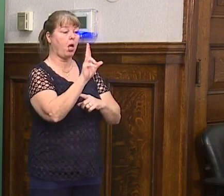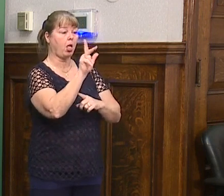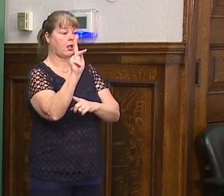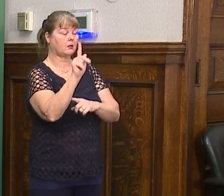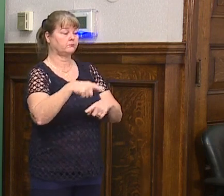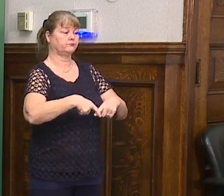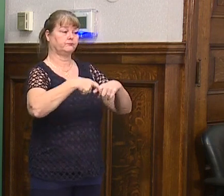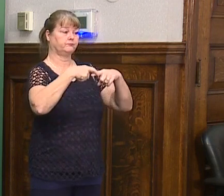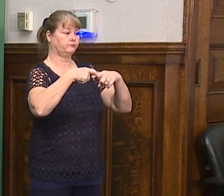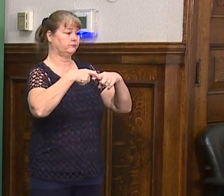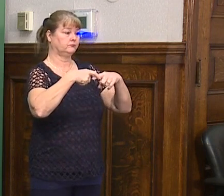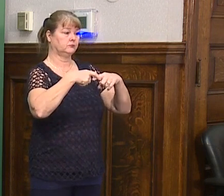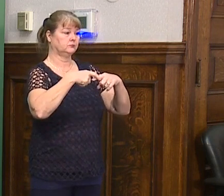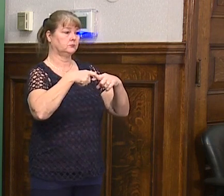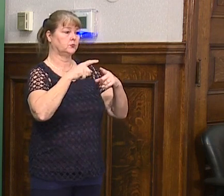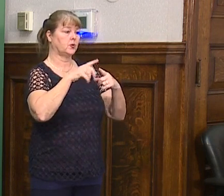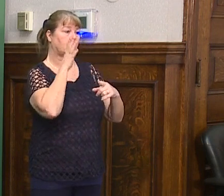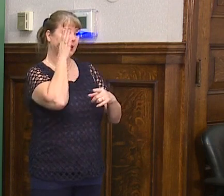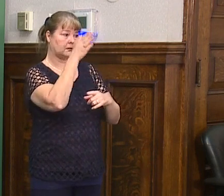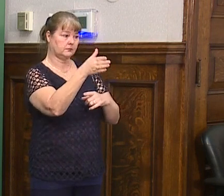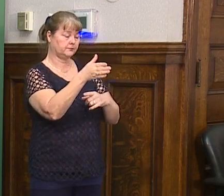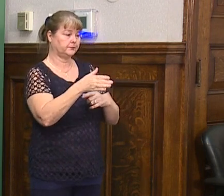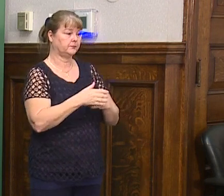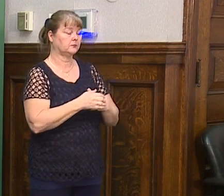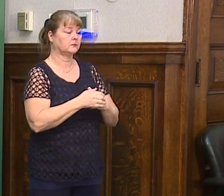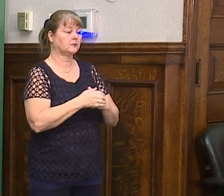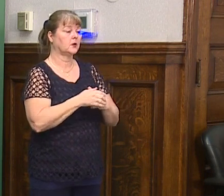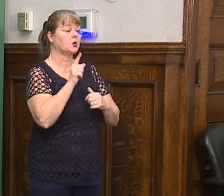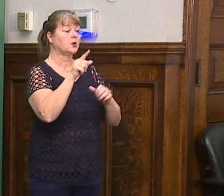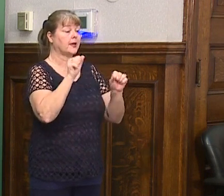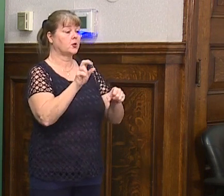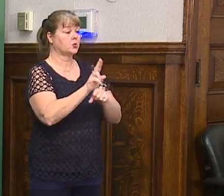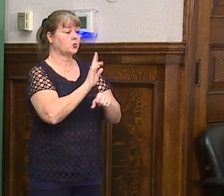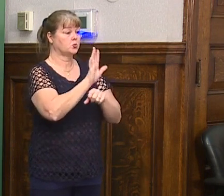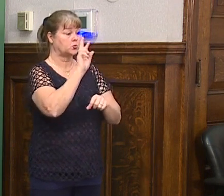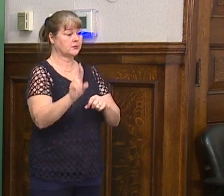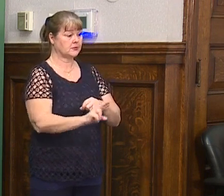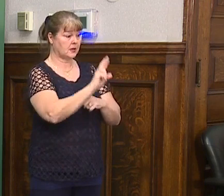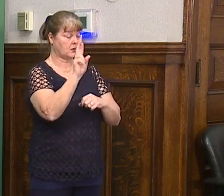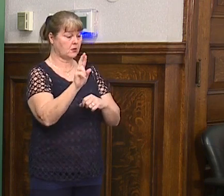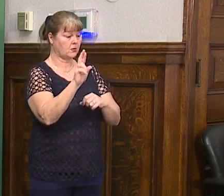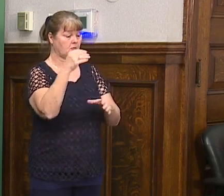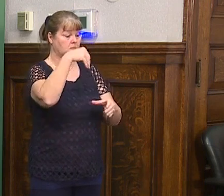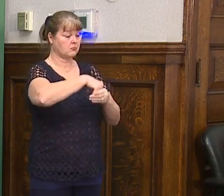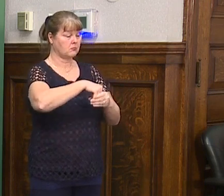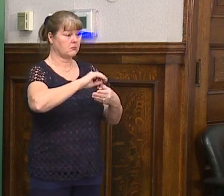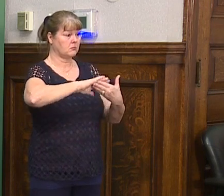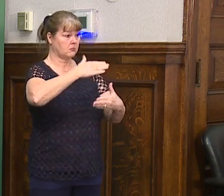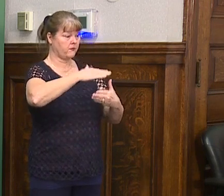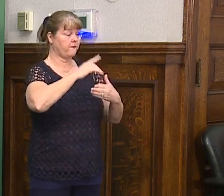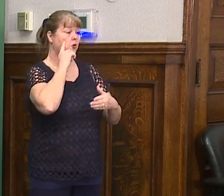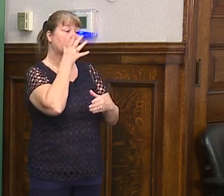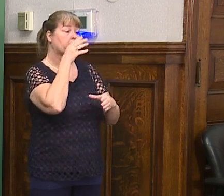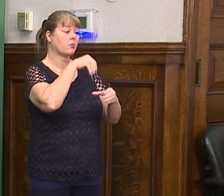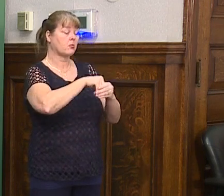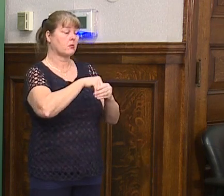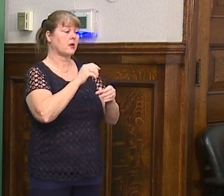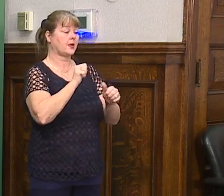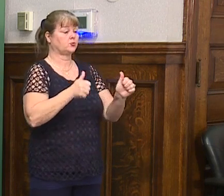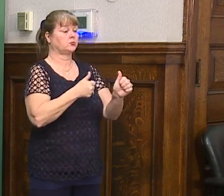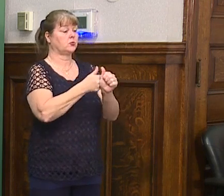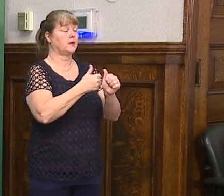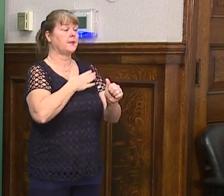are suspended until further notice. You may use your recycling cart for garbage overflow, but please